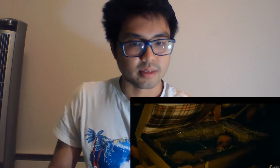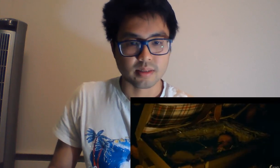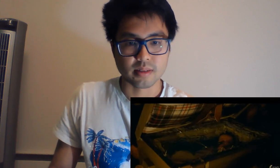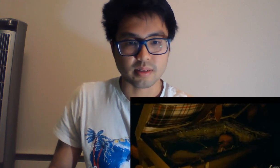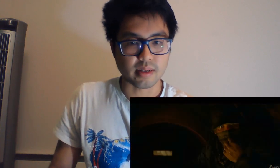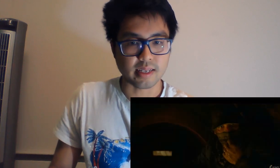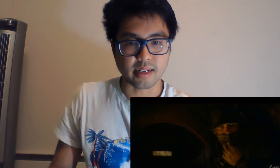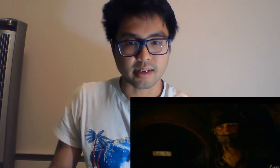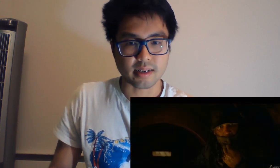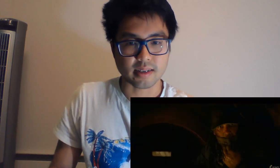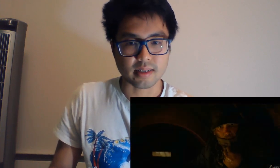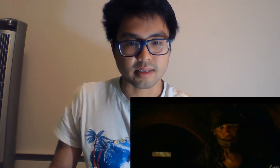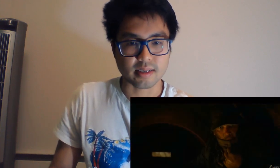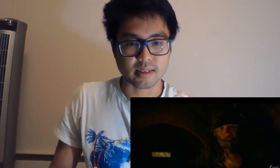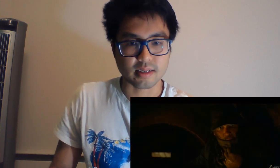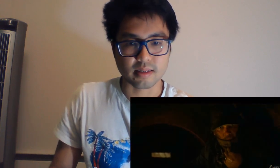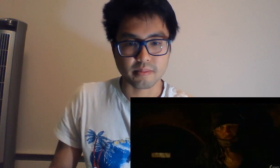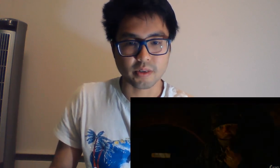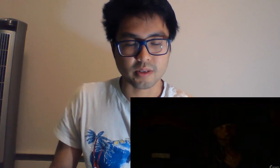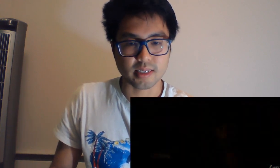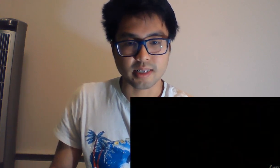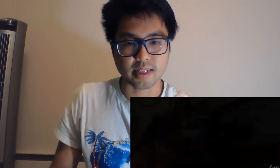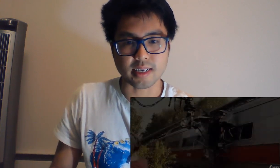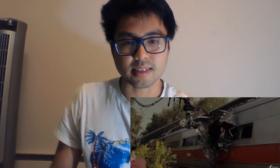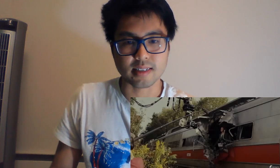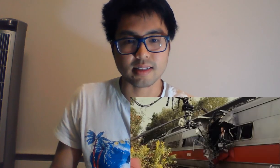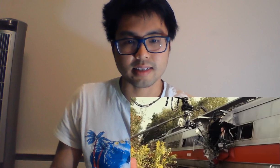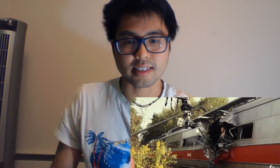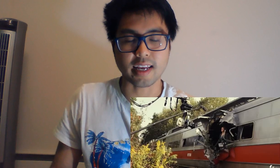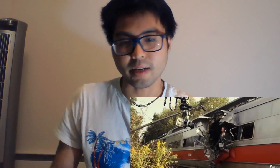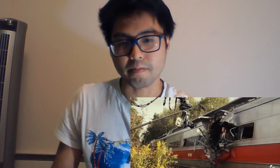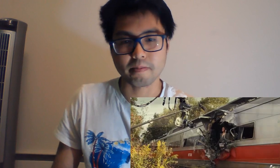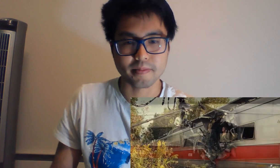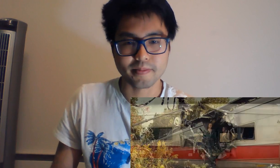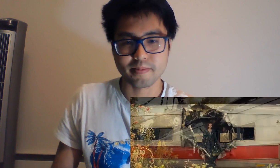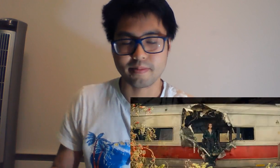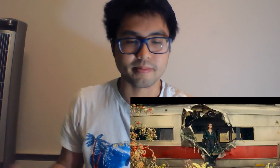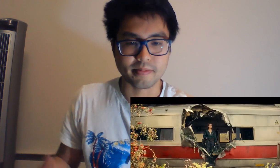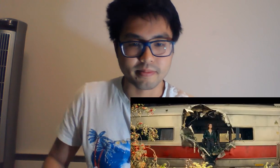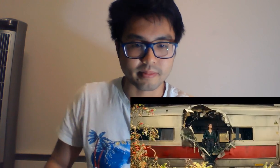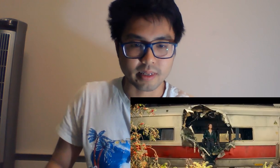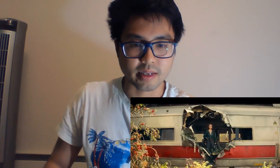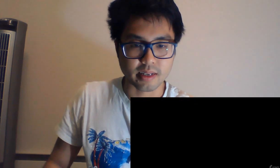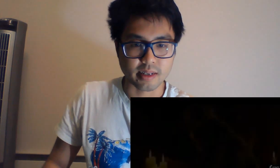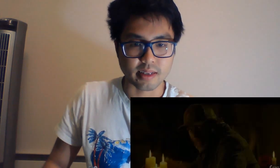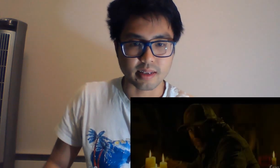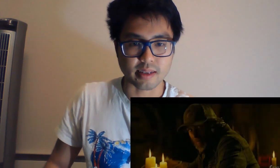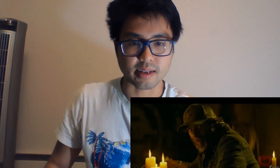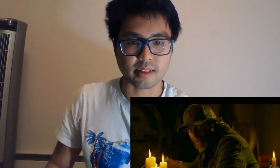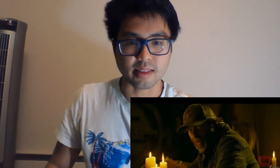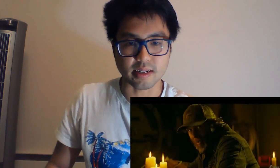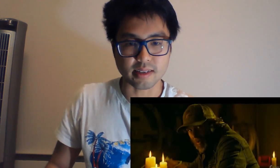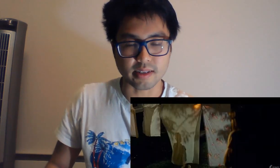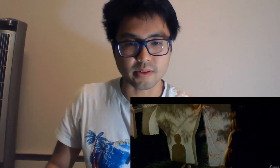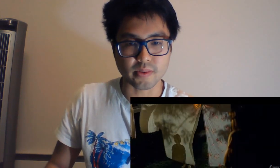Yeah, it's mostly the city, nothing new.